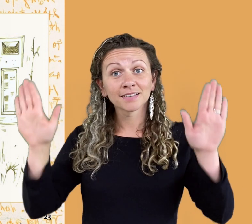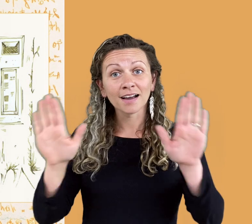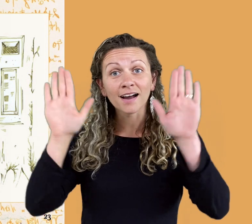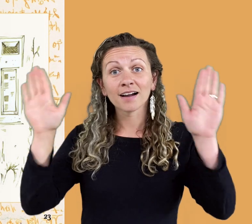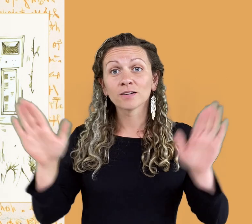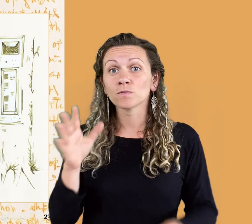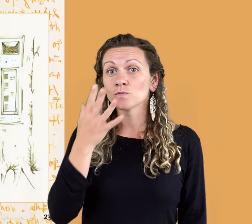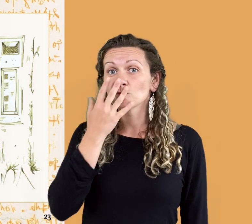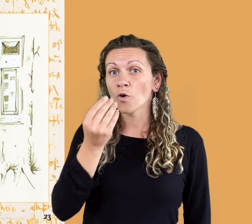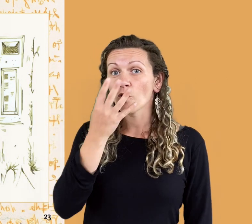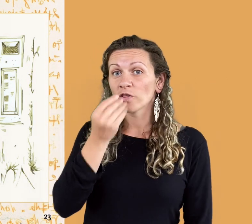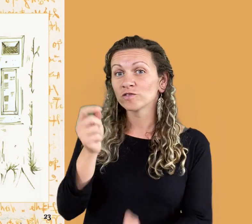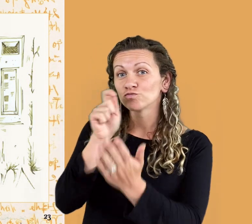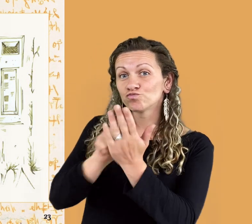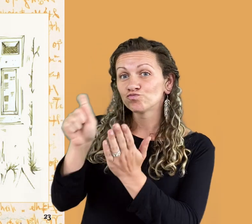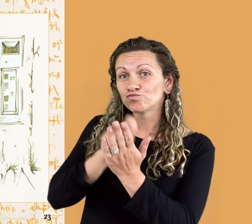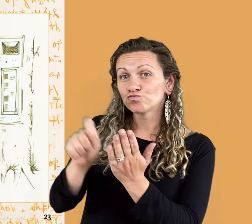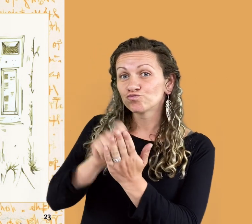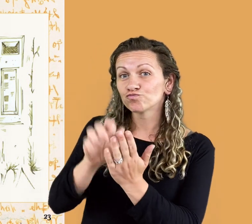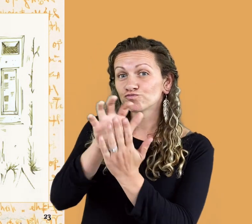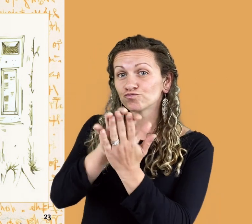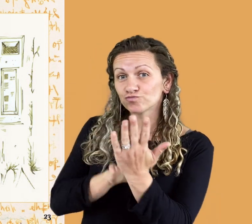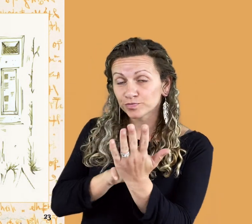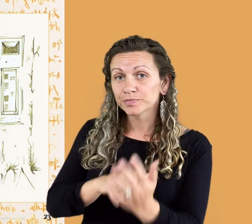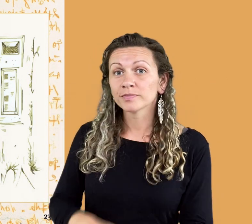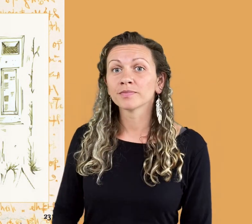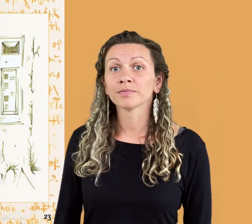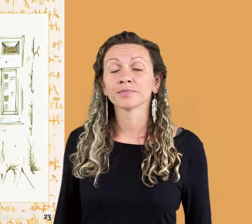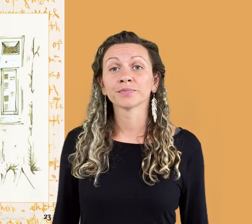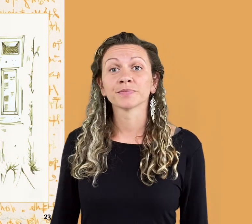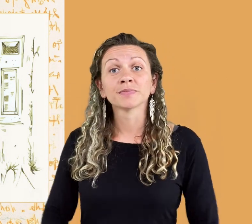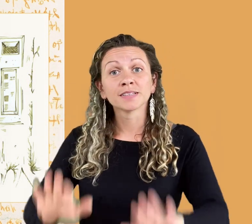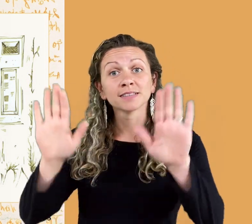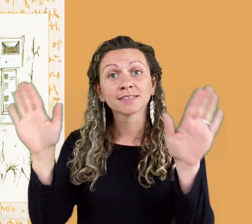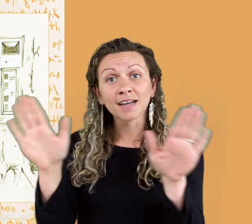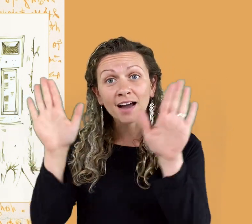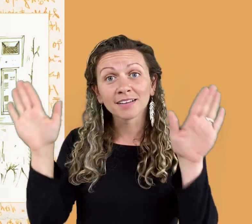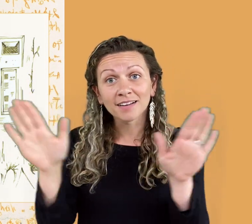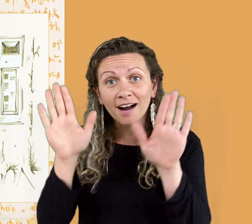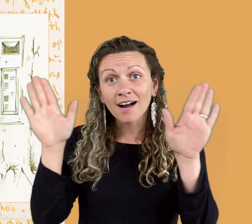Sunday, the wolf wrote in his diary. Sunday.